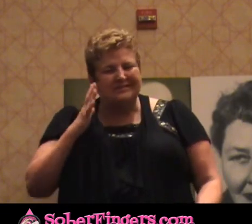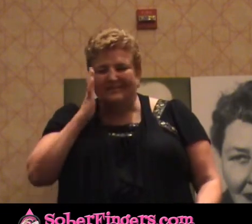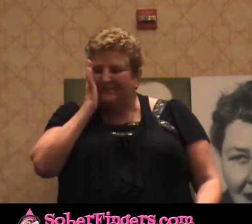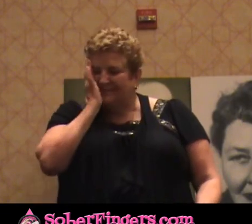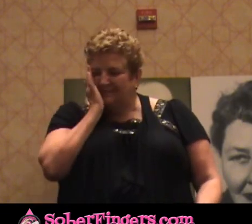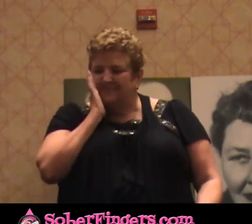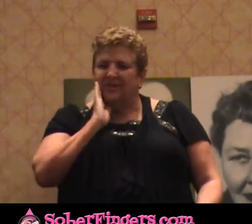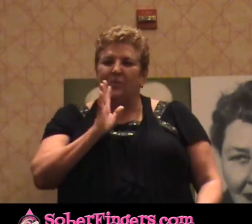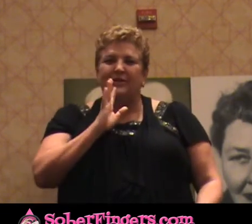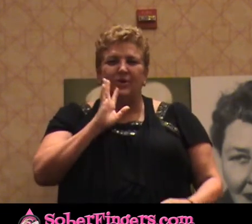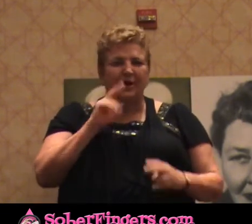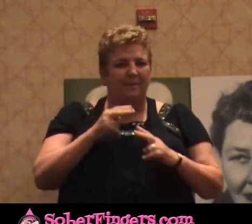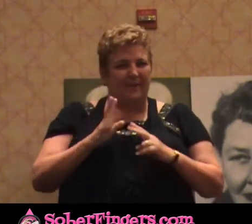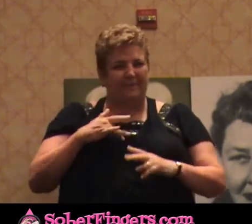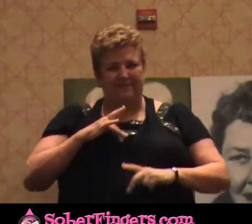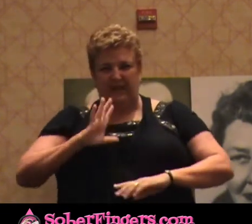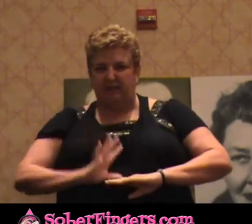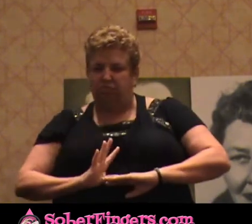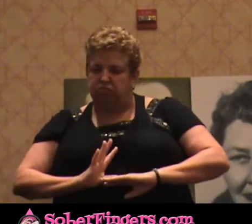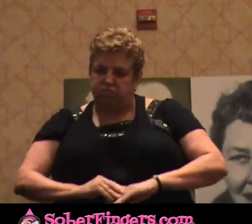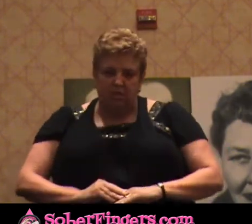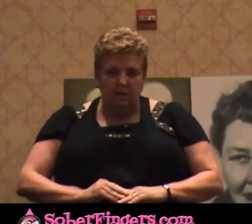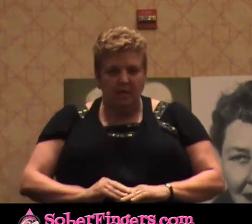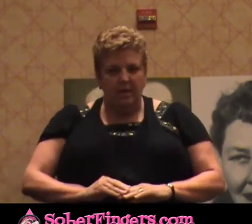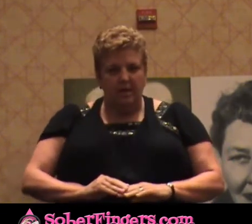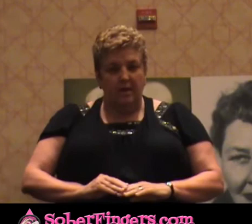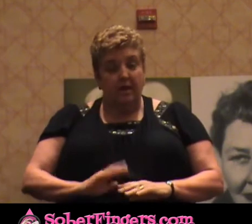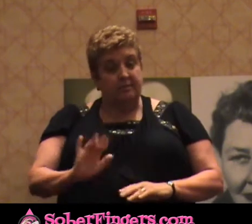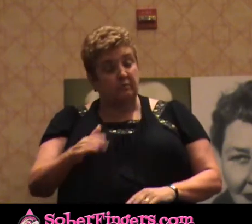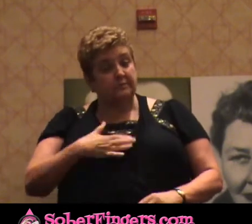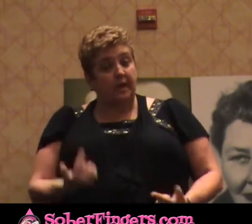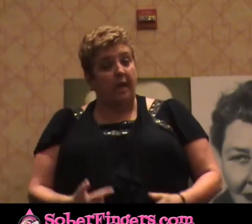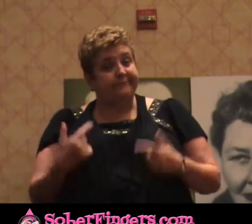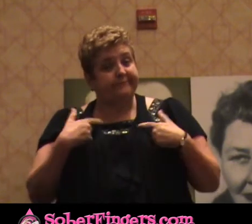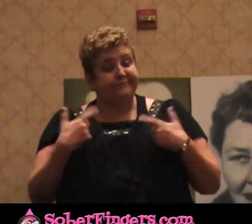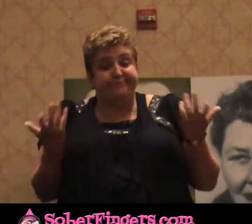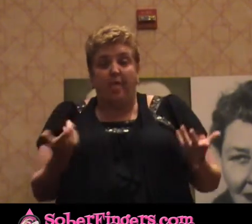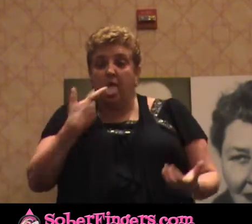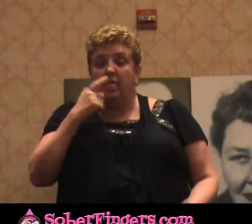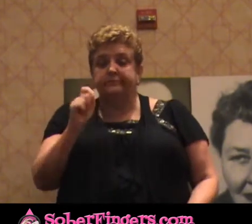demoralization. And I tell people that was my life. And I wore it well.